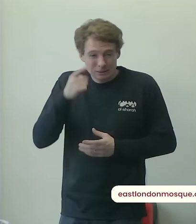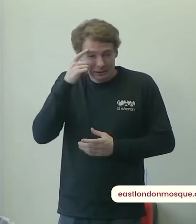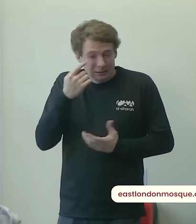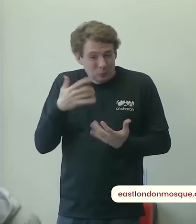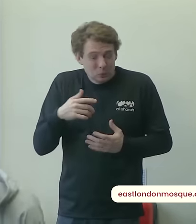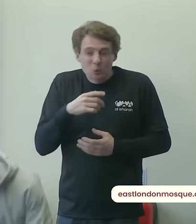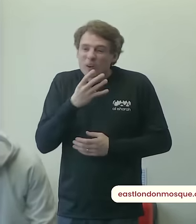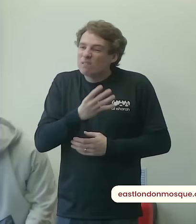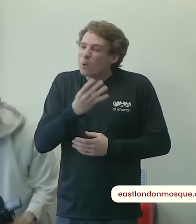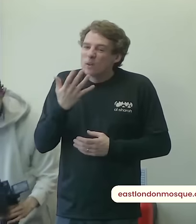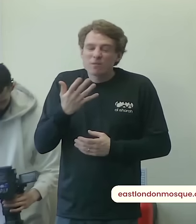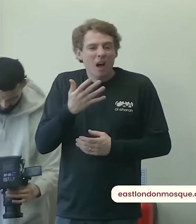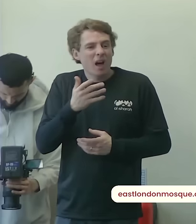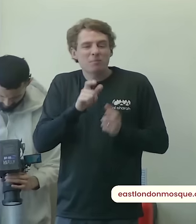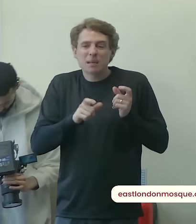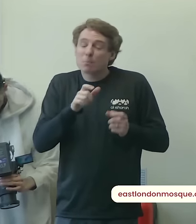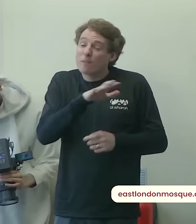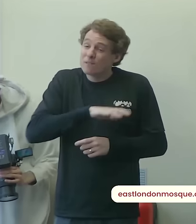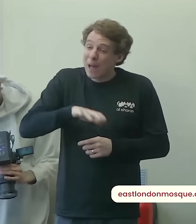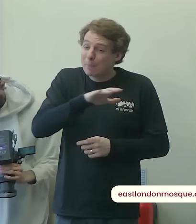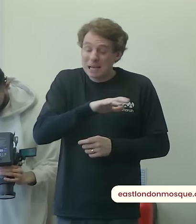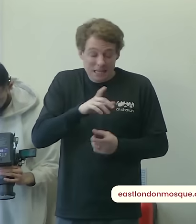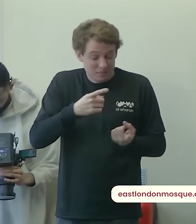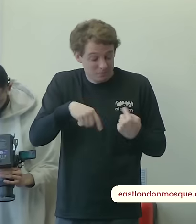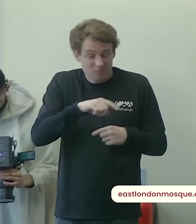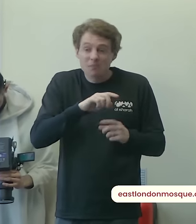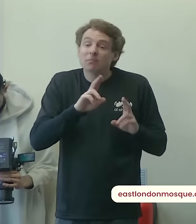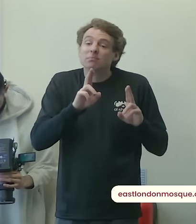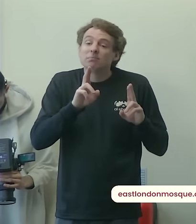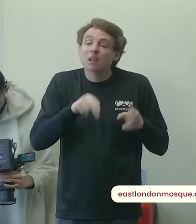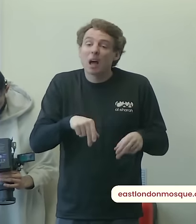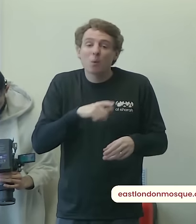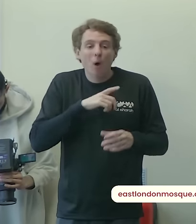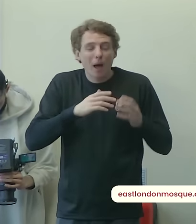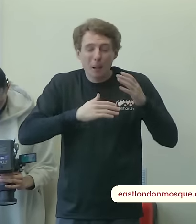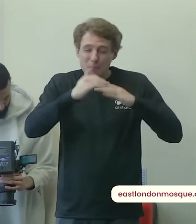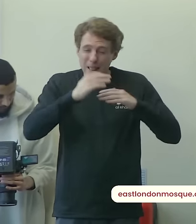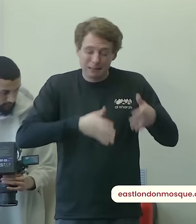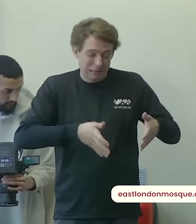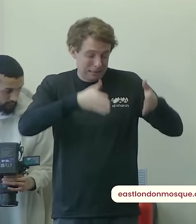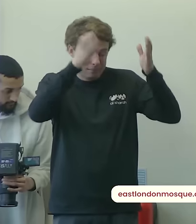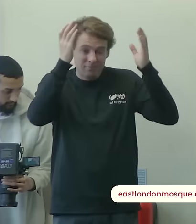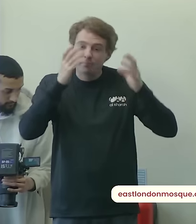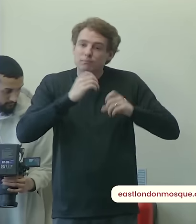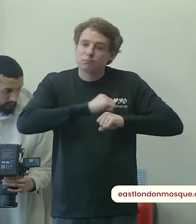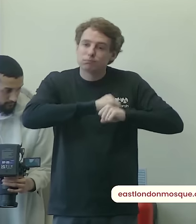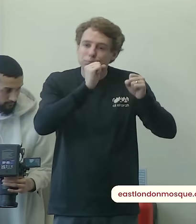killed because of an entire building that was blown up with women children and all